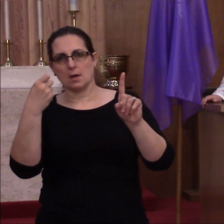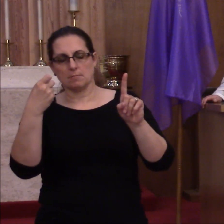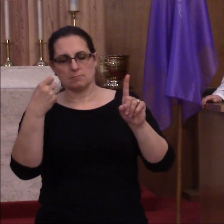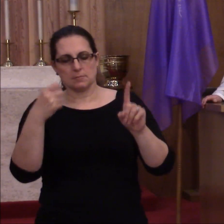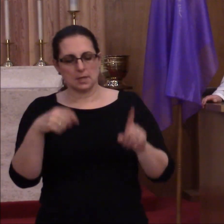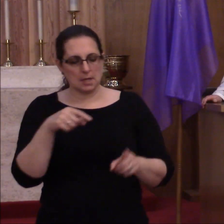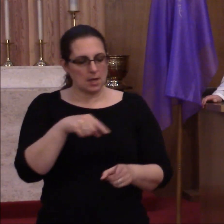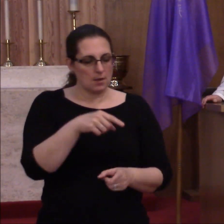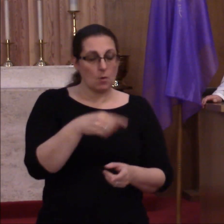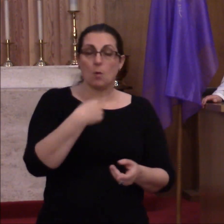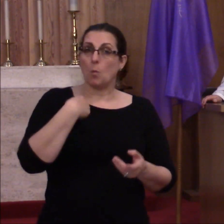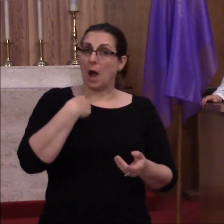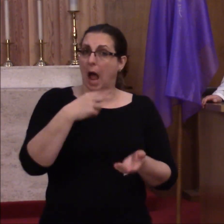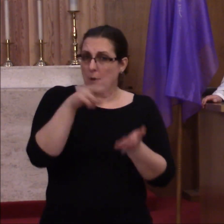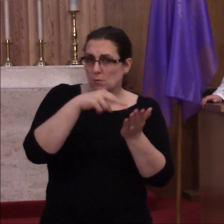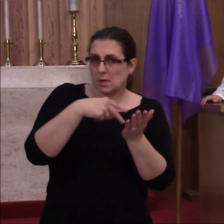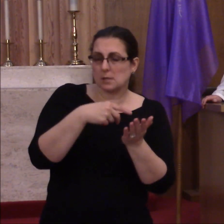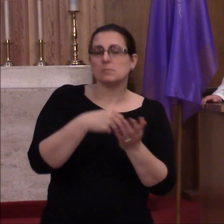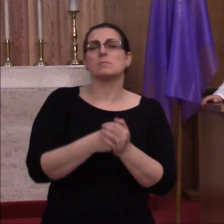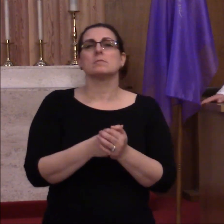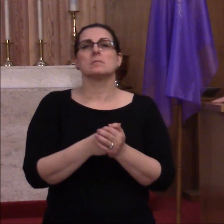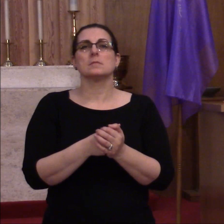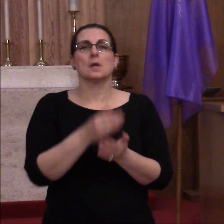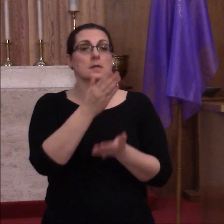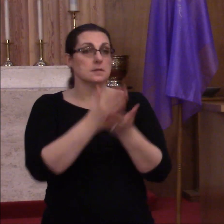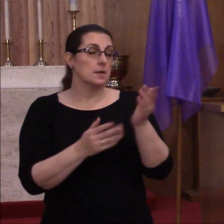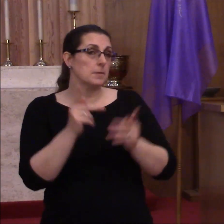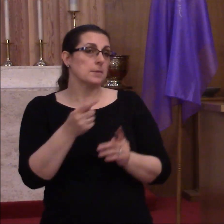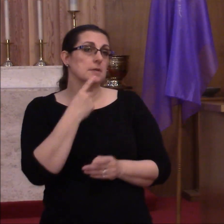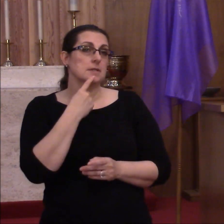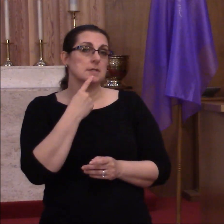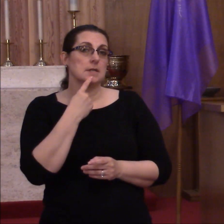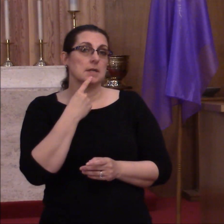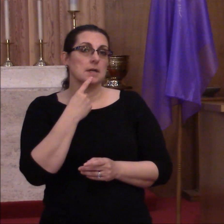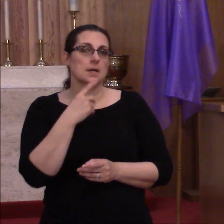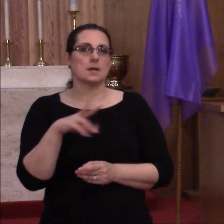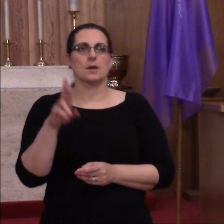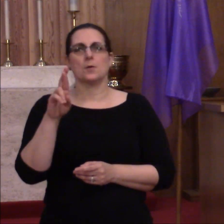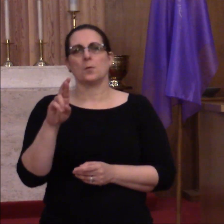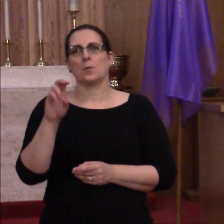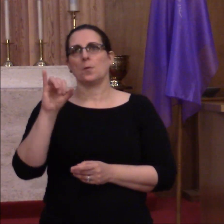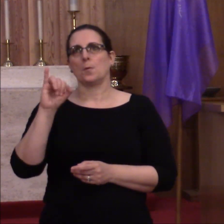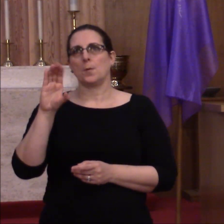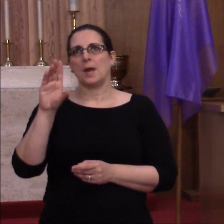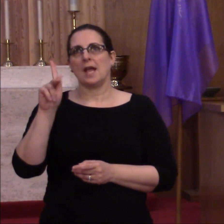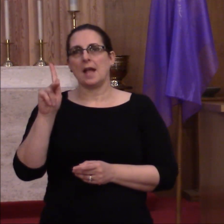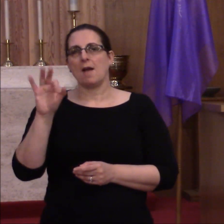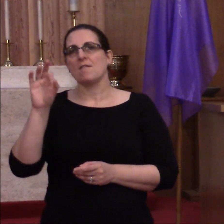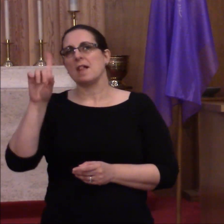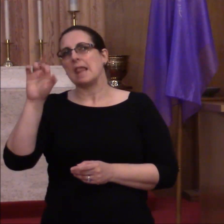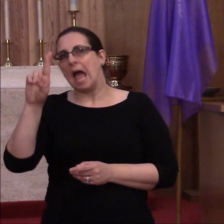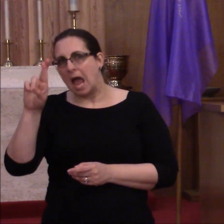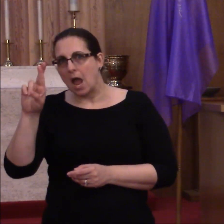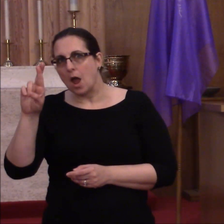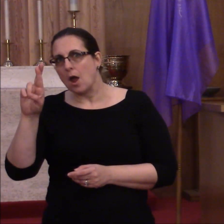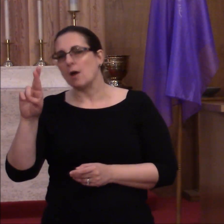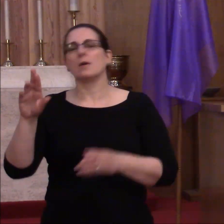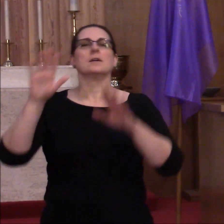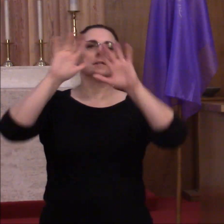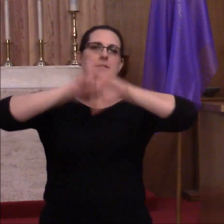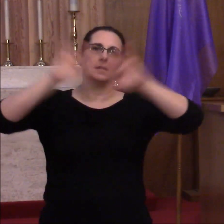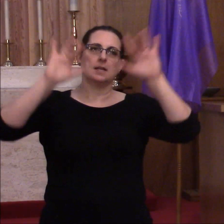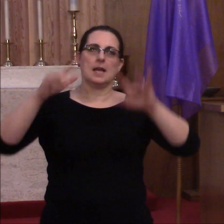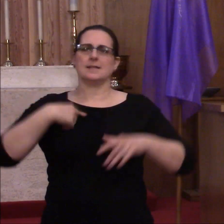which I just read. Some would even call it Ric Flair Sunday, as they say their woos,